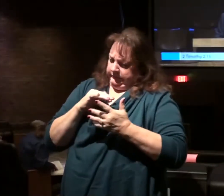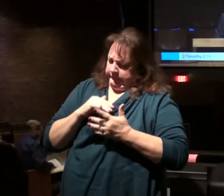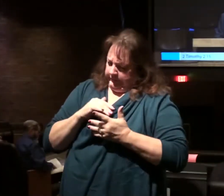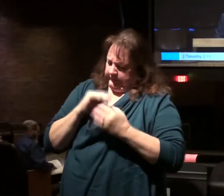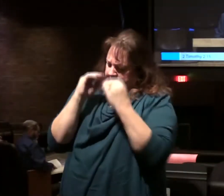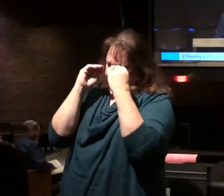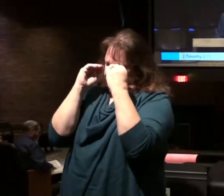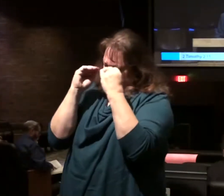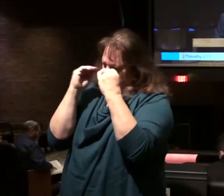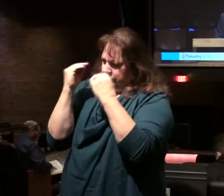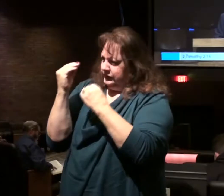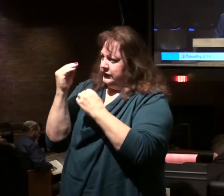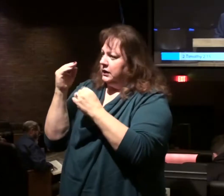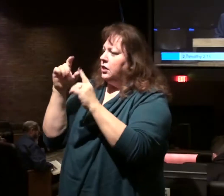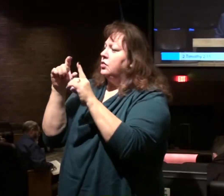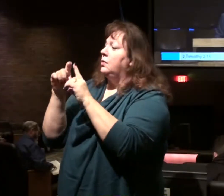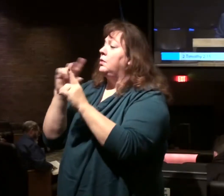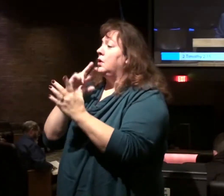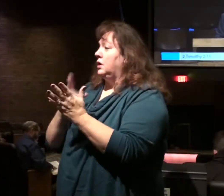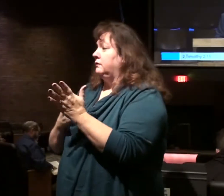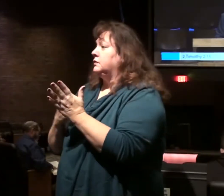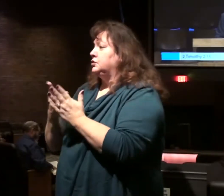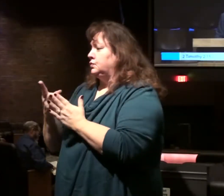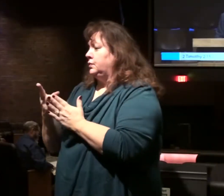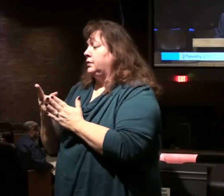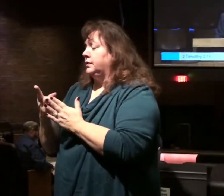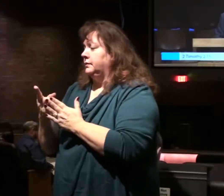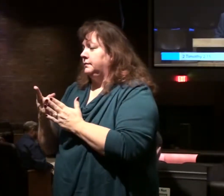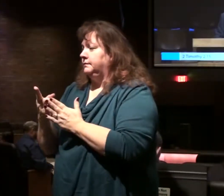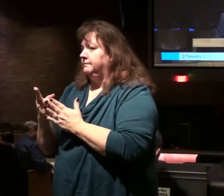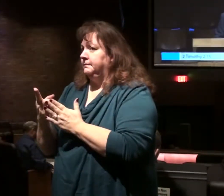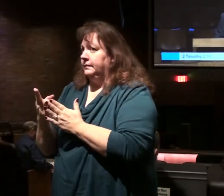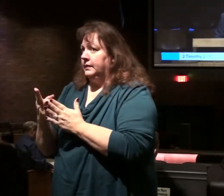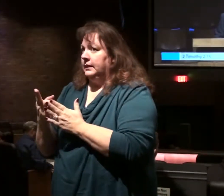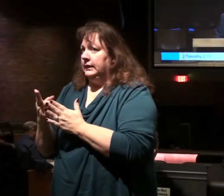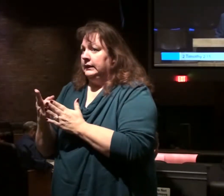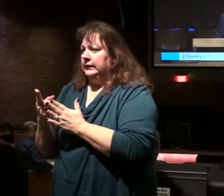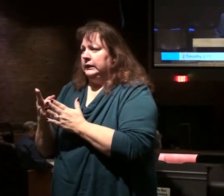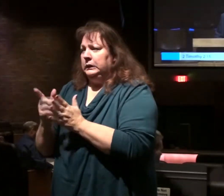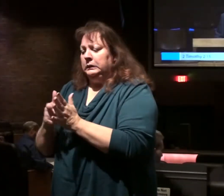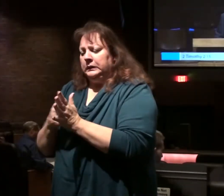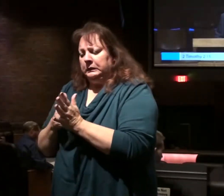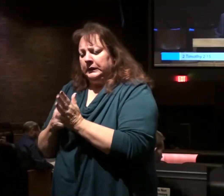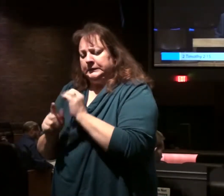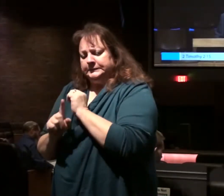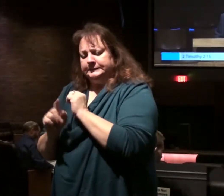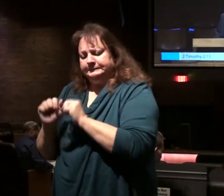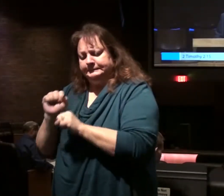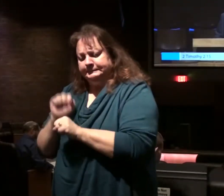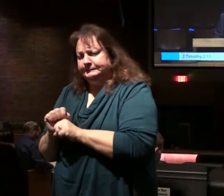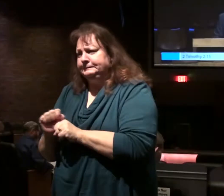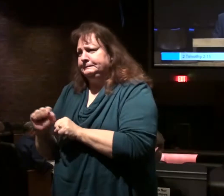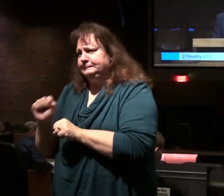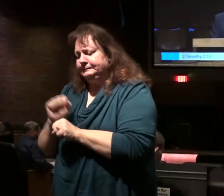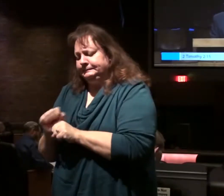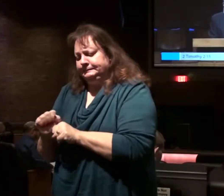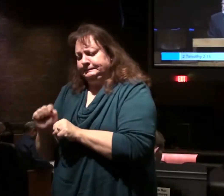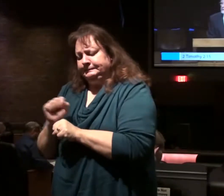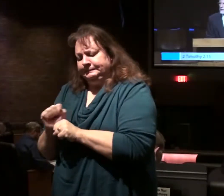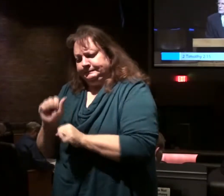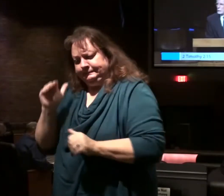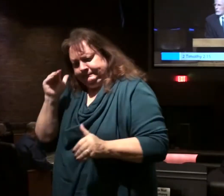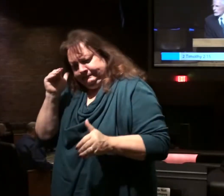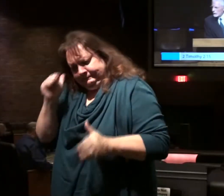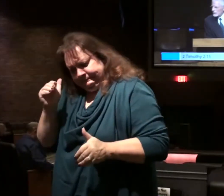word of truth. And it takes discipline, it takes concentration,